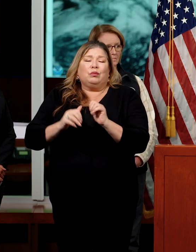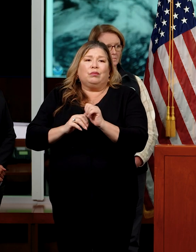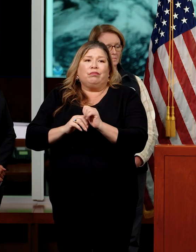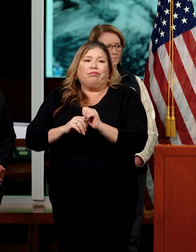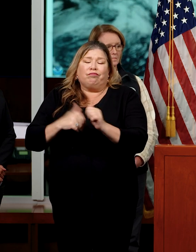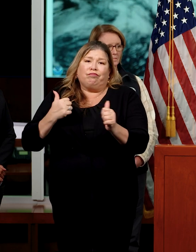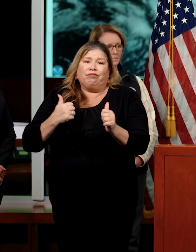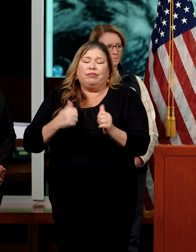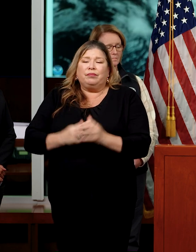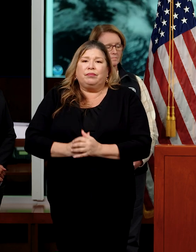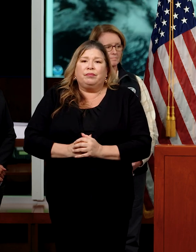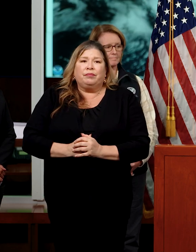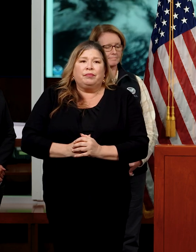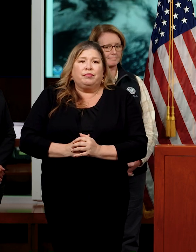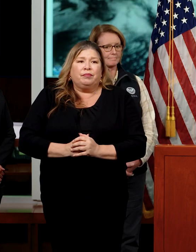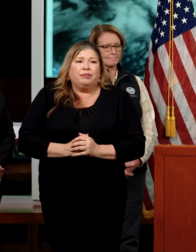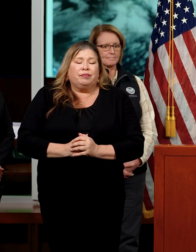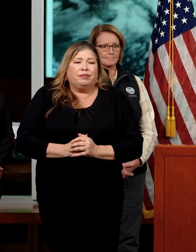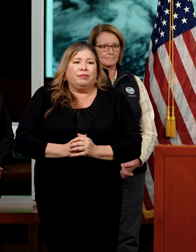away from.